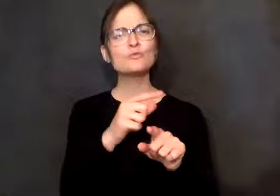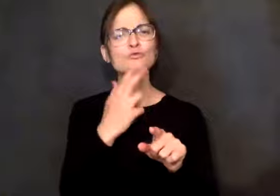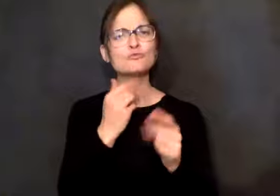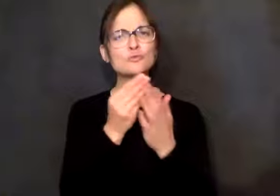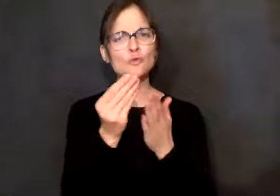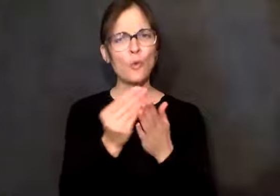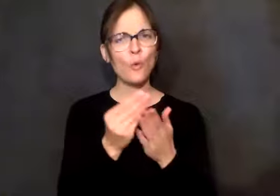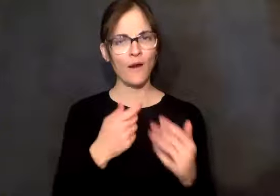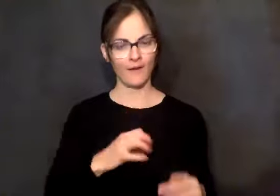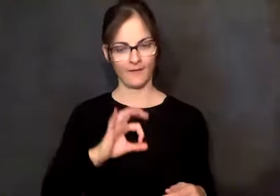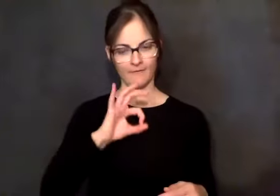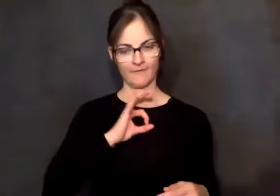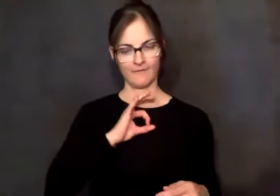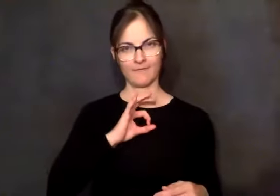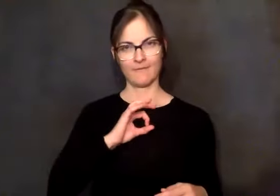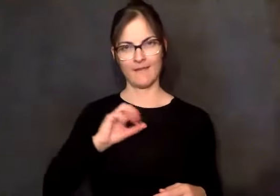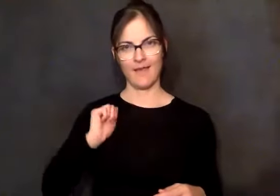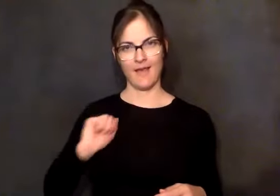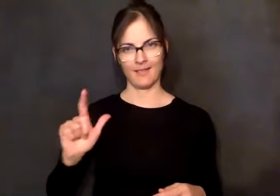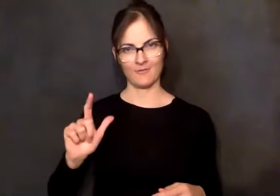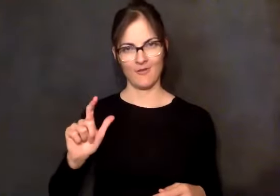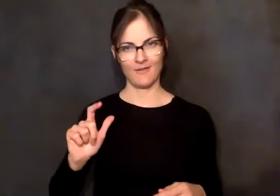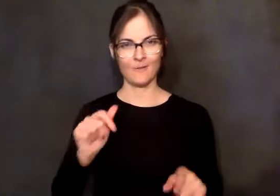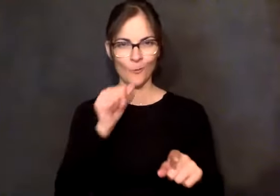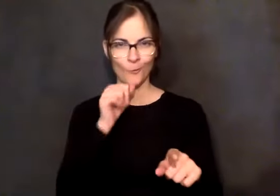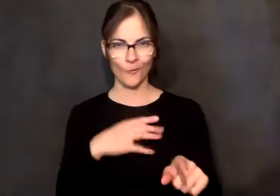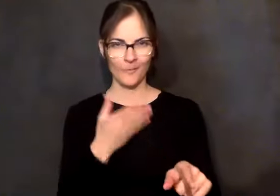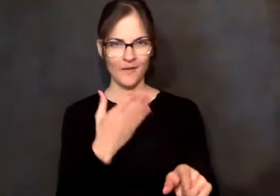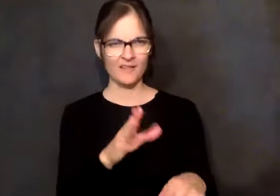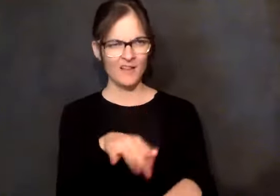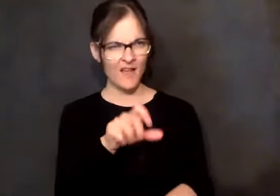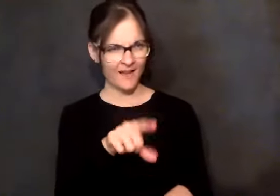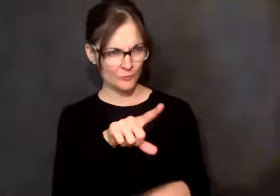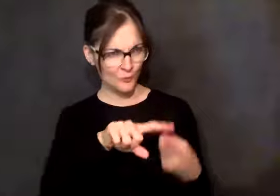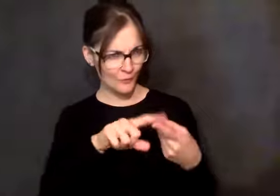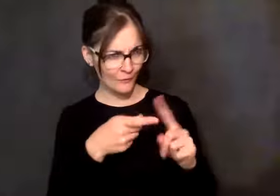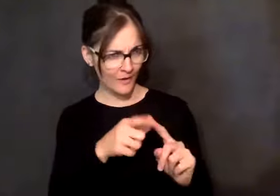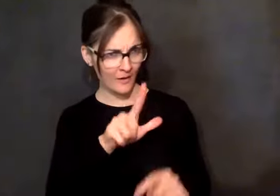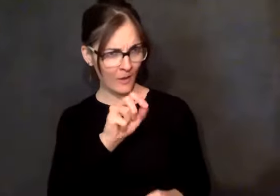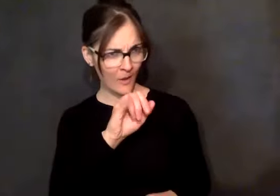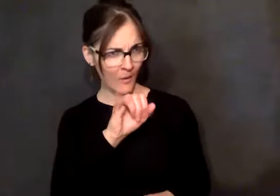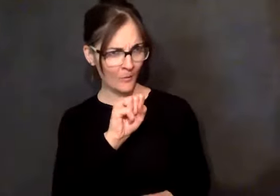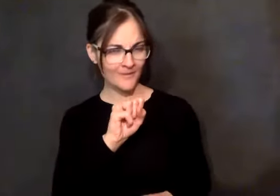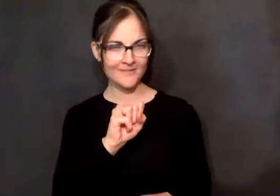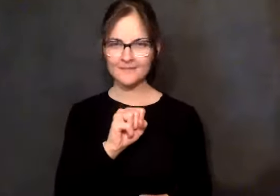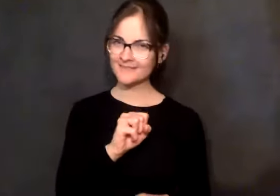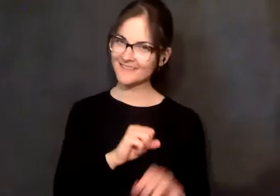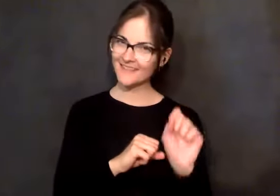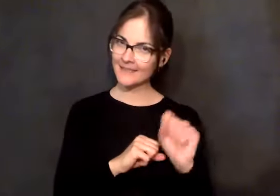And the little girl at the checkout said, oh, are you a friend of Laura's? And I said, yes, I